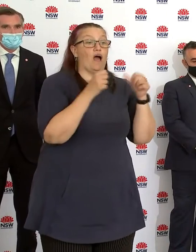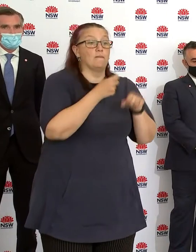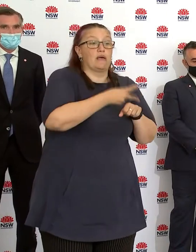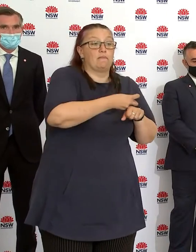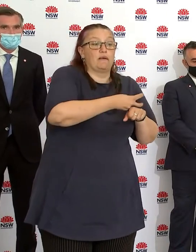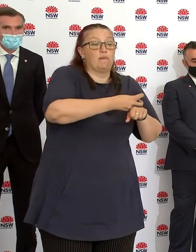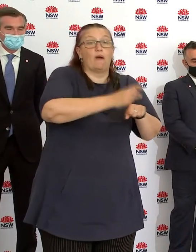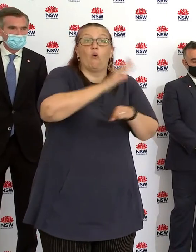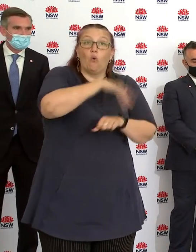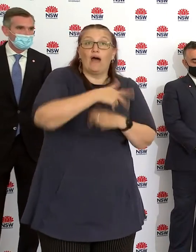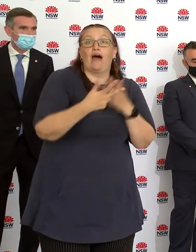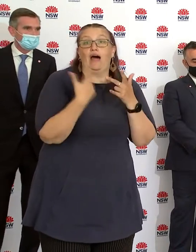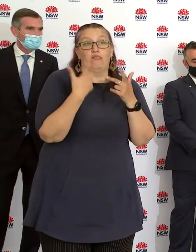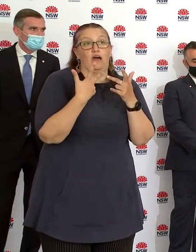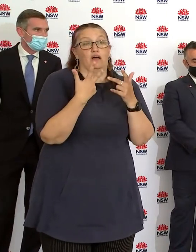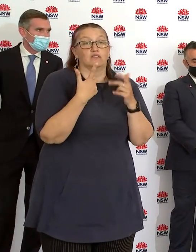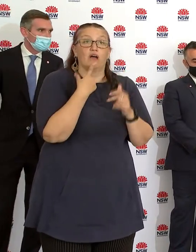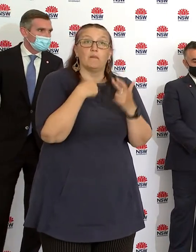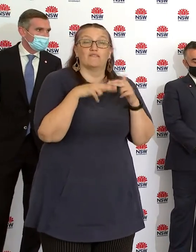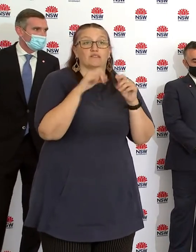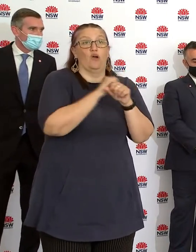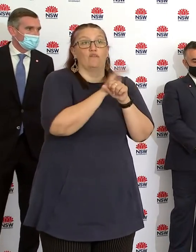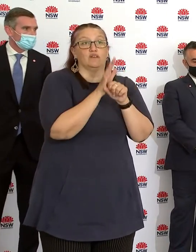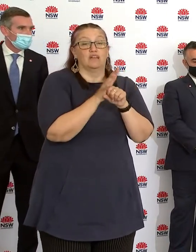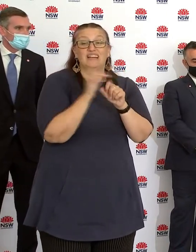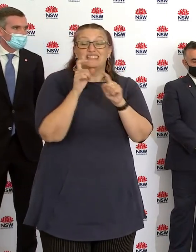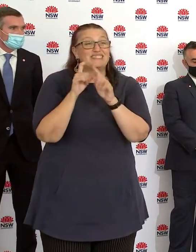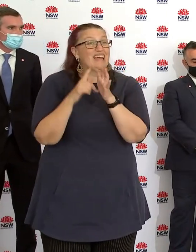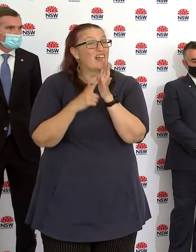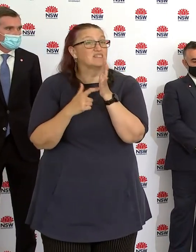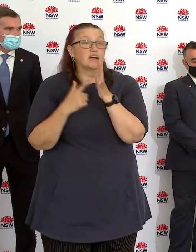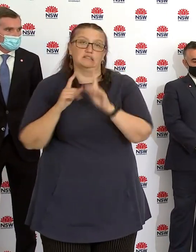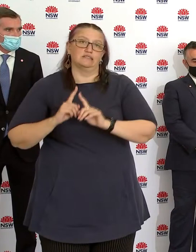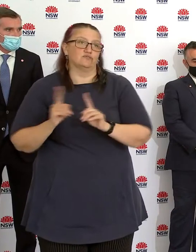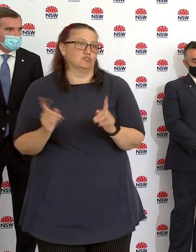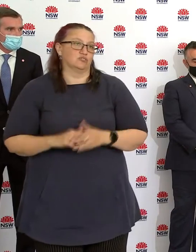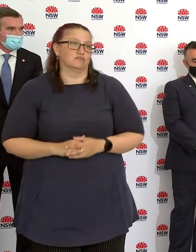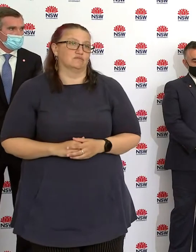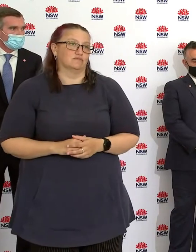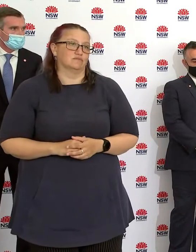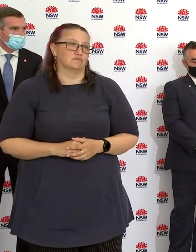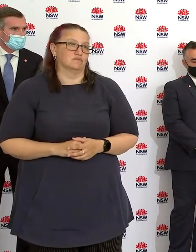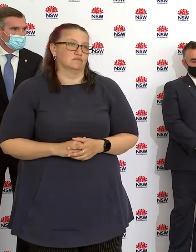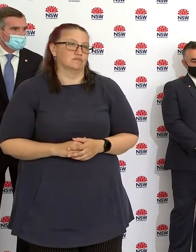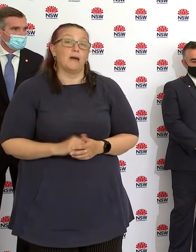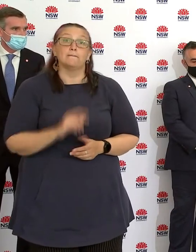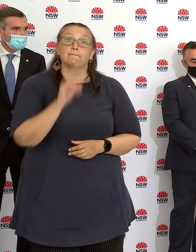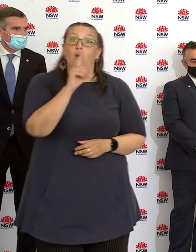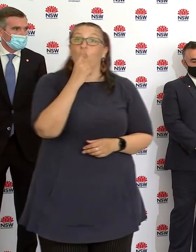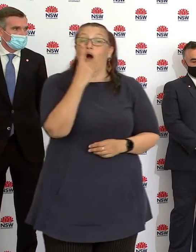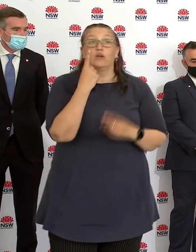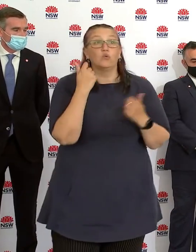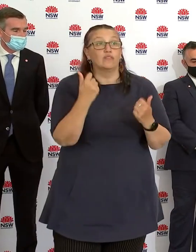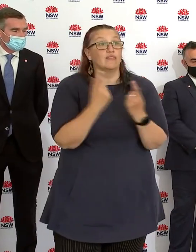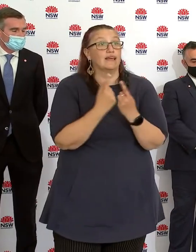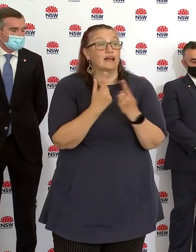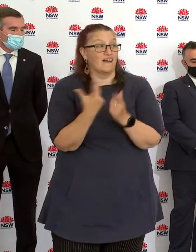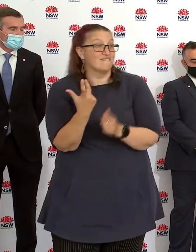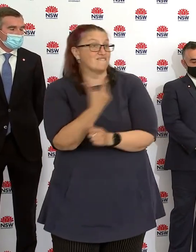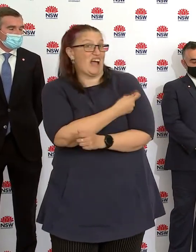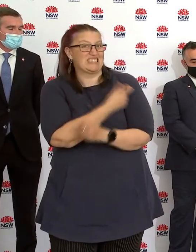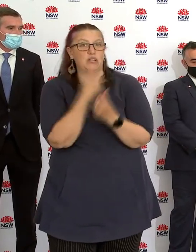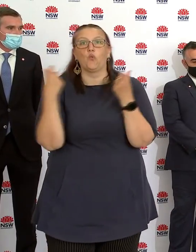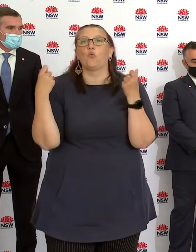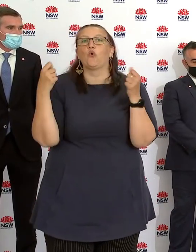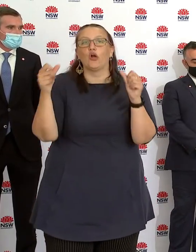But Delta is different. But the one positive that we do have is that the vaccine is working. People with the